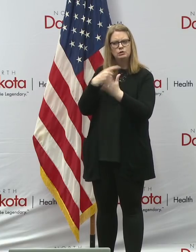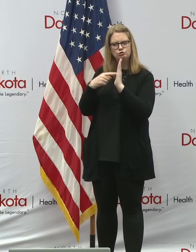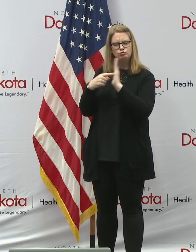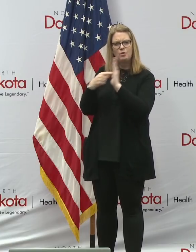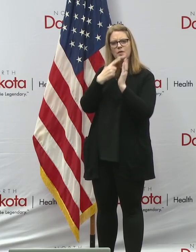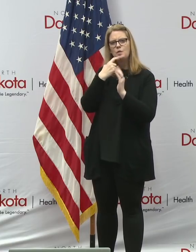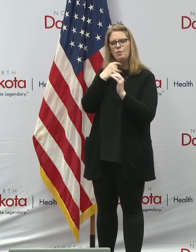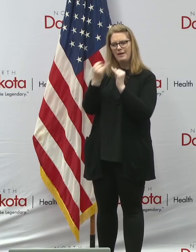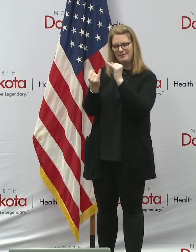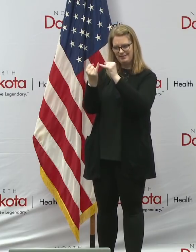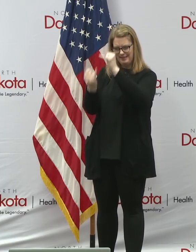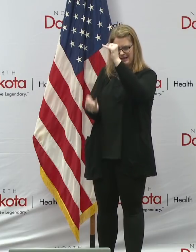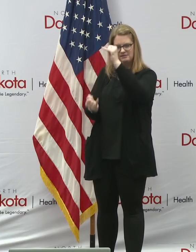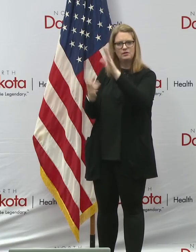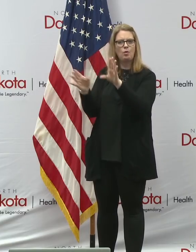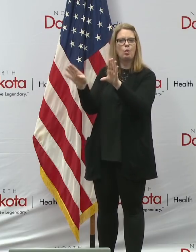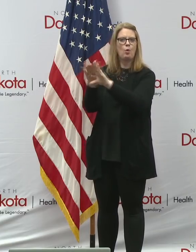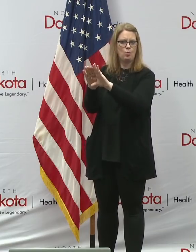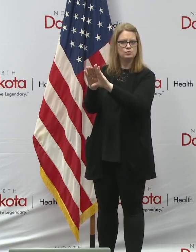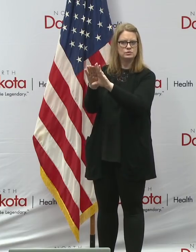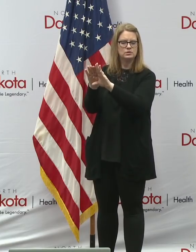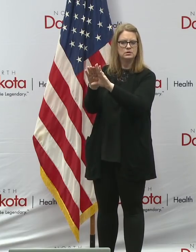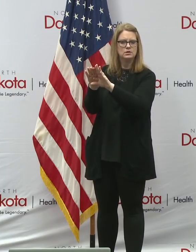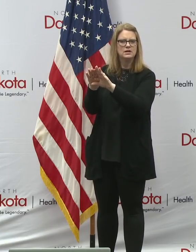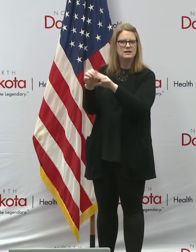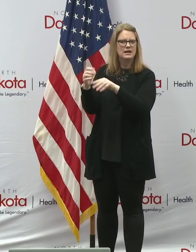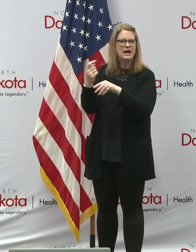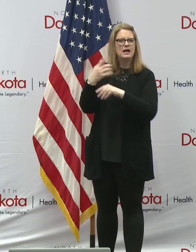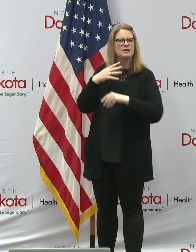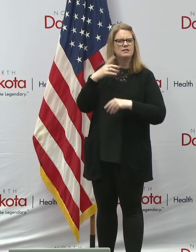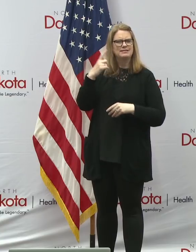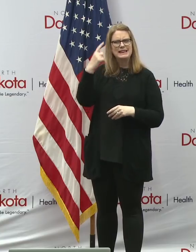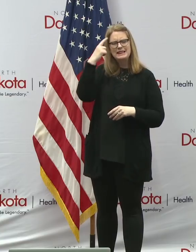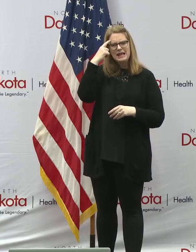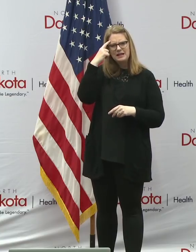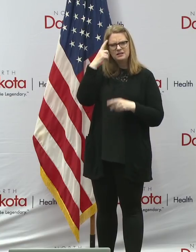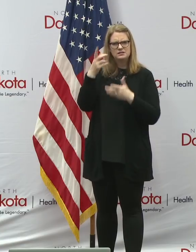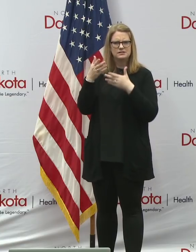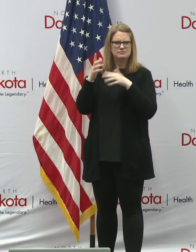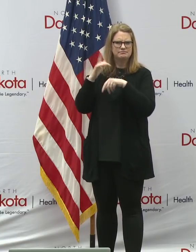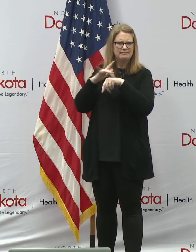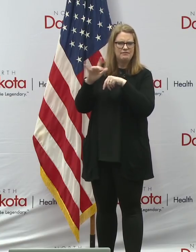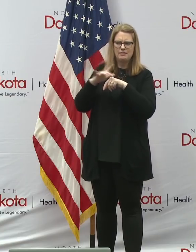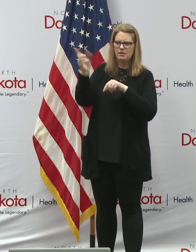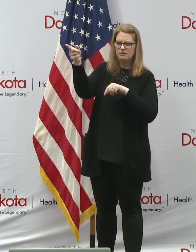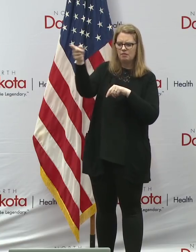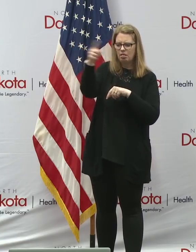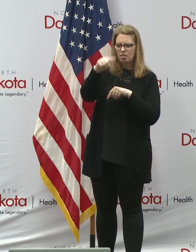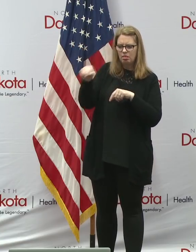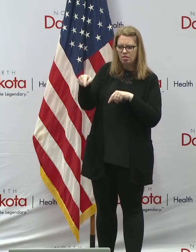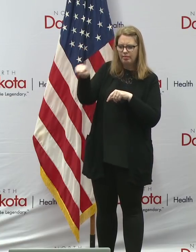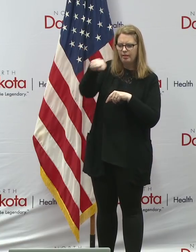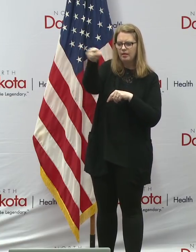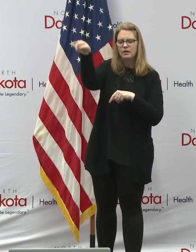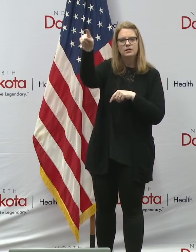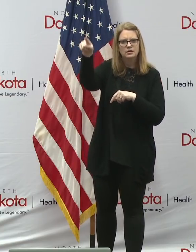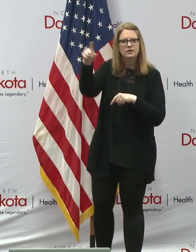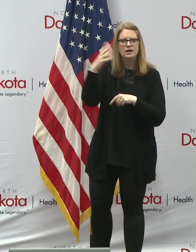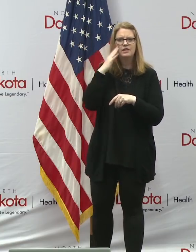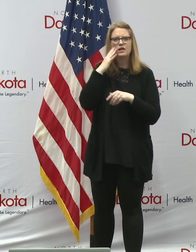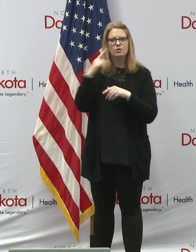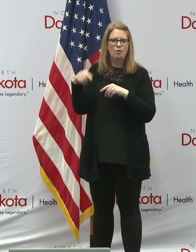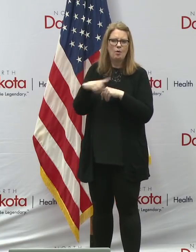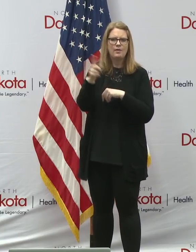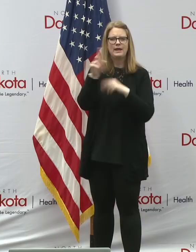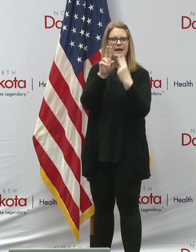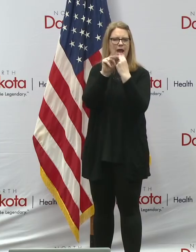those are closed. I do believe that there is a route around there. Again, if you're out doing essential travel where you can get on Highway 81,